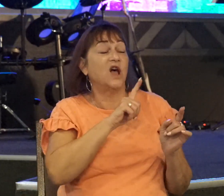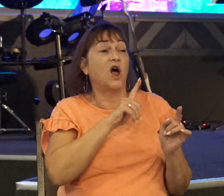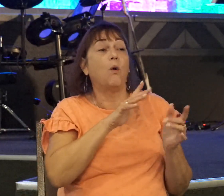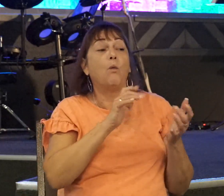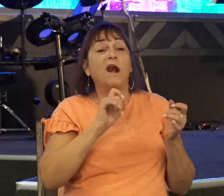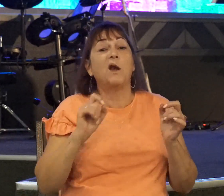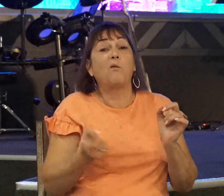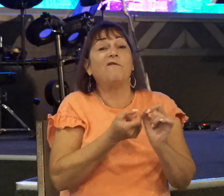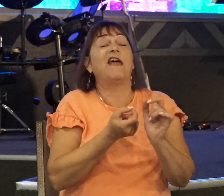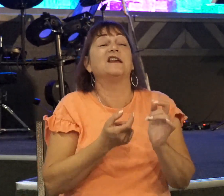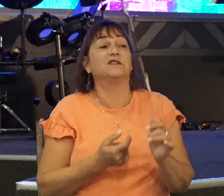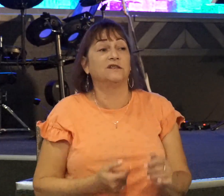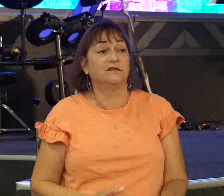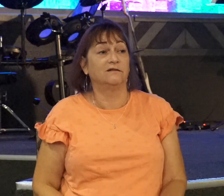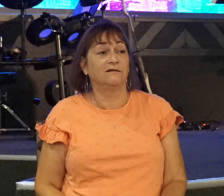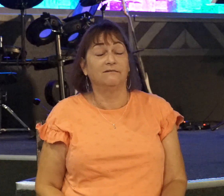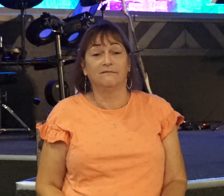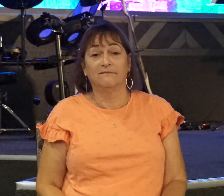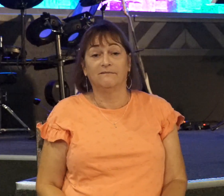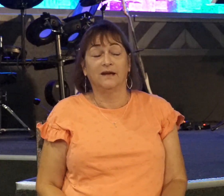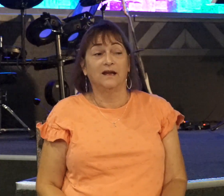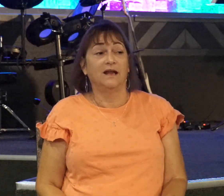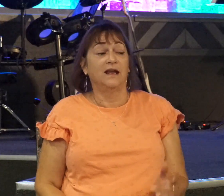Even at the cost of his own soldier's welfare.